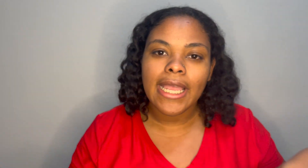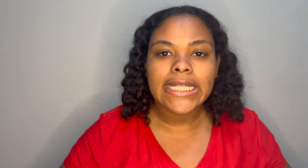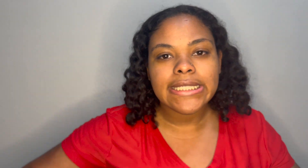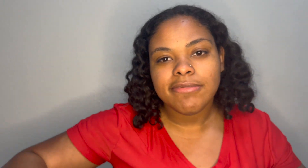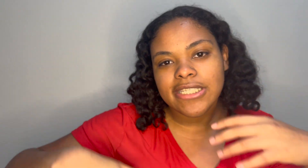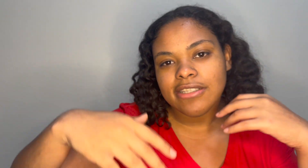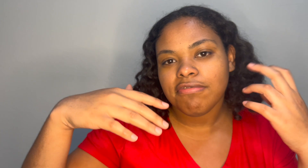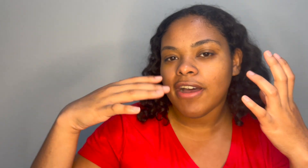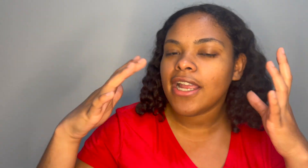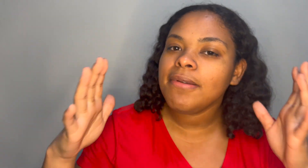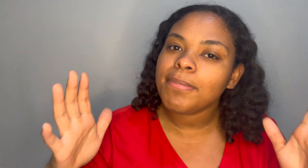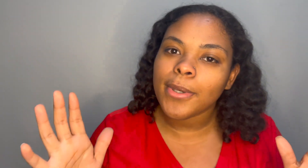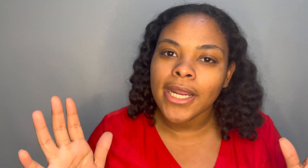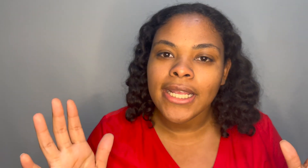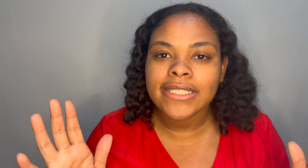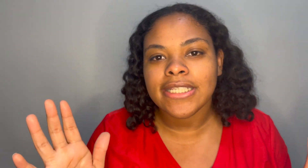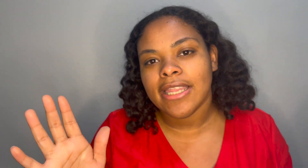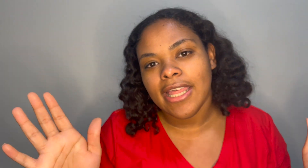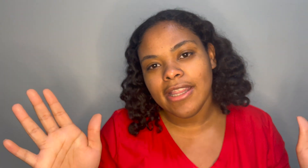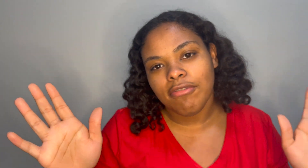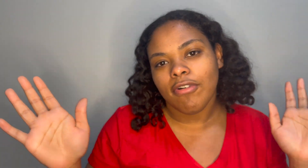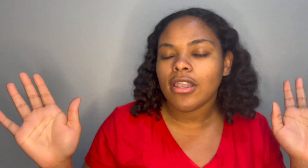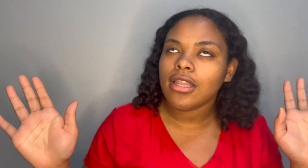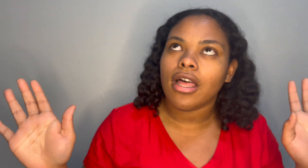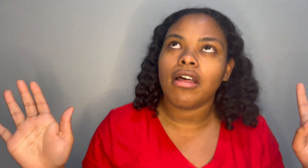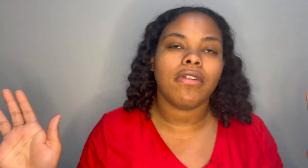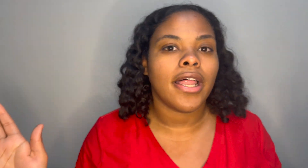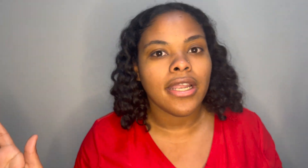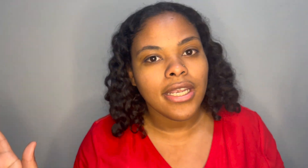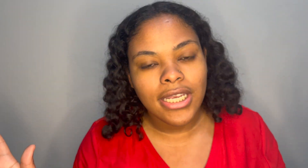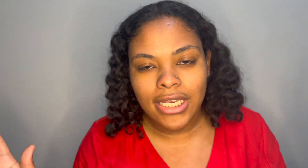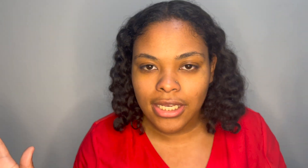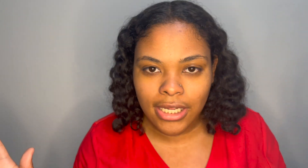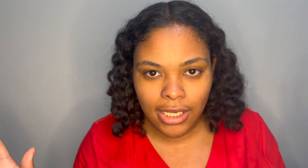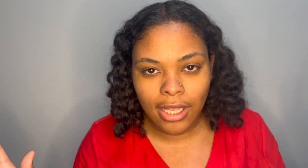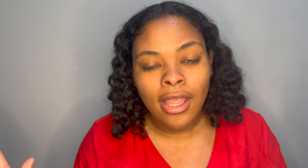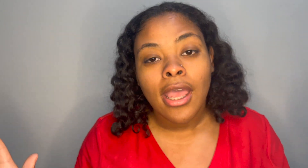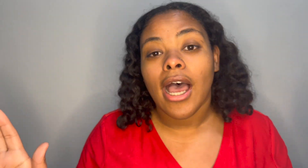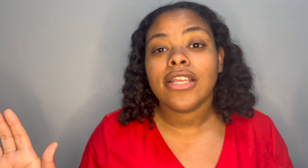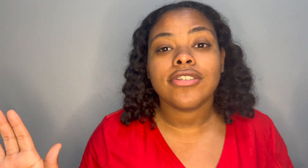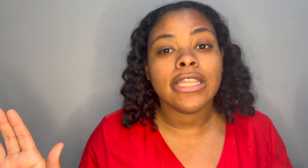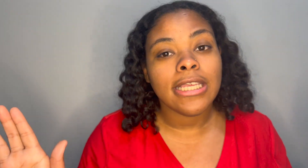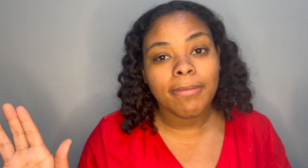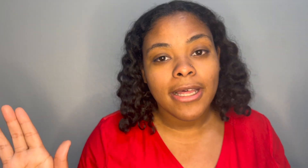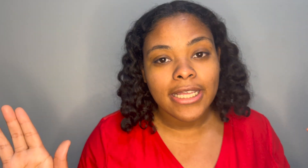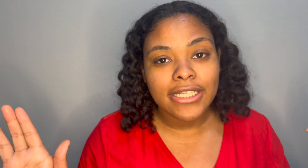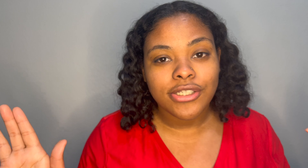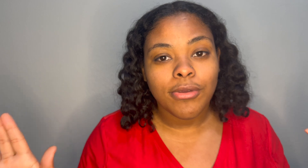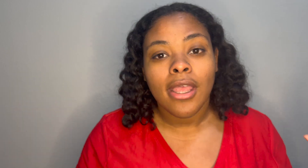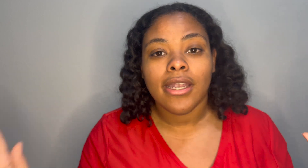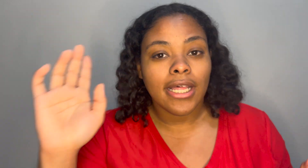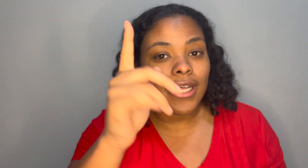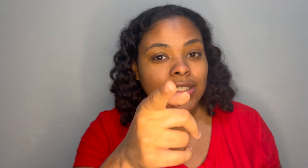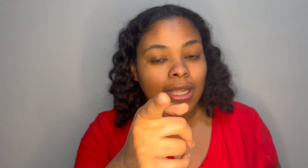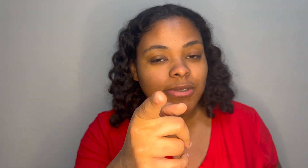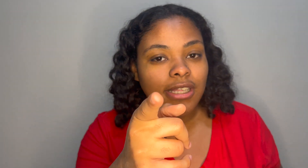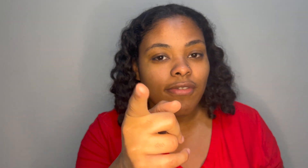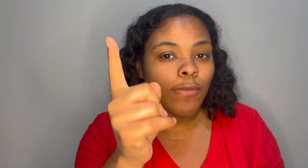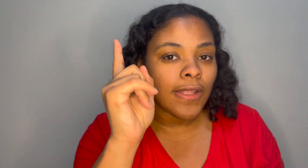and meets a fine prince and then they fall in love i used to think about that too now that type of stuff only